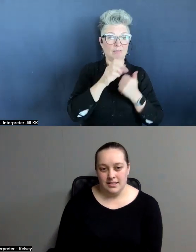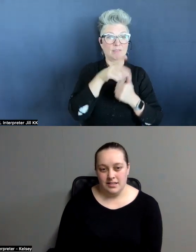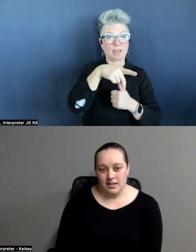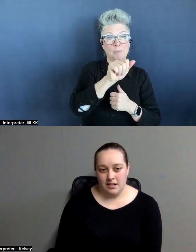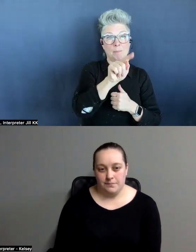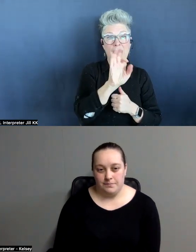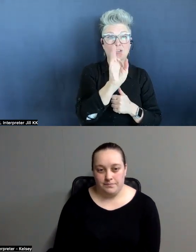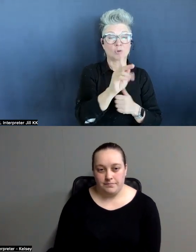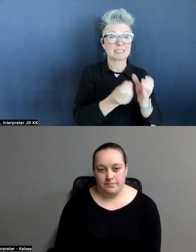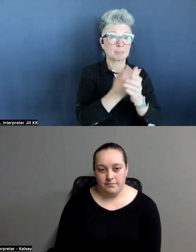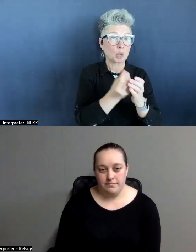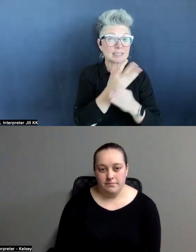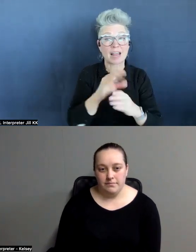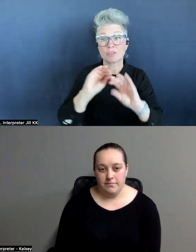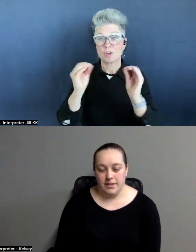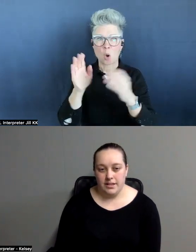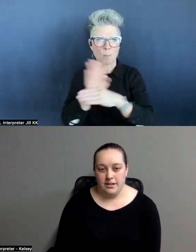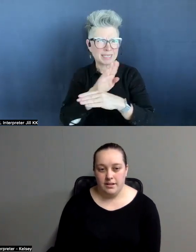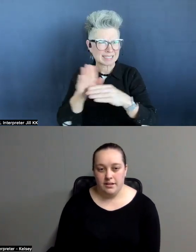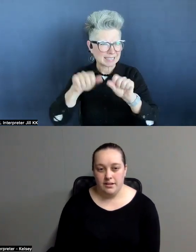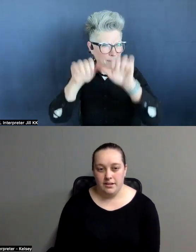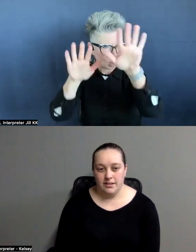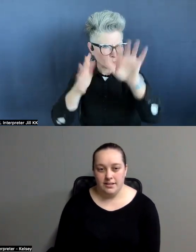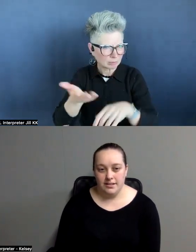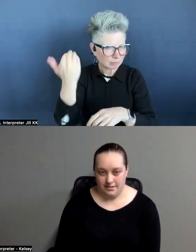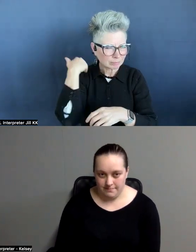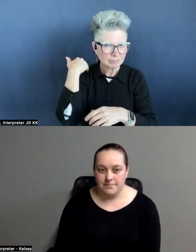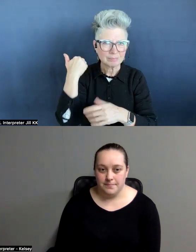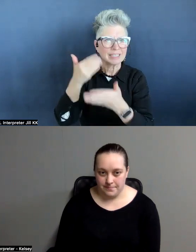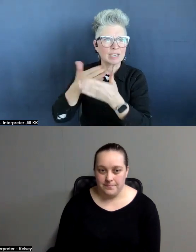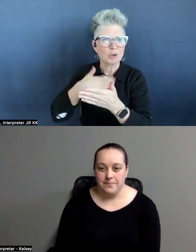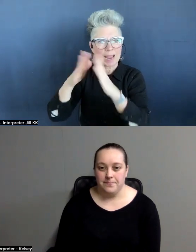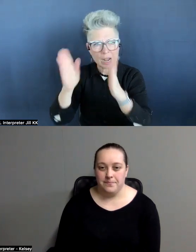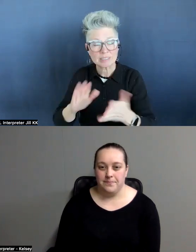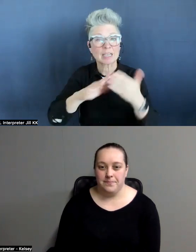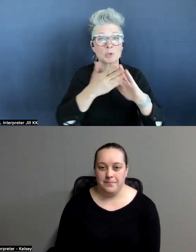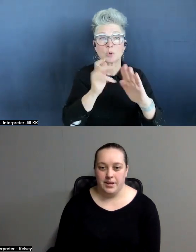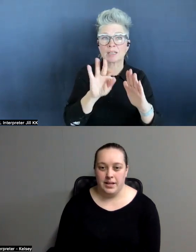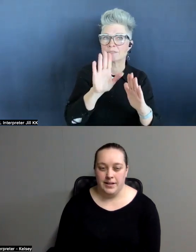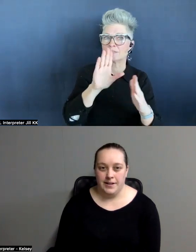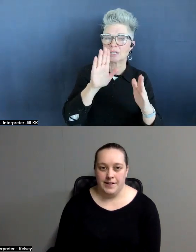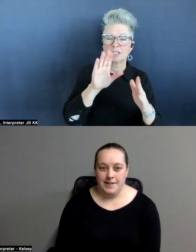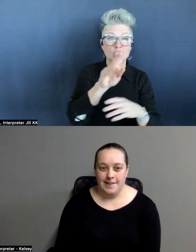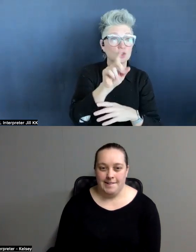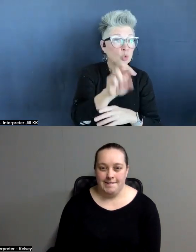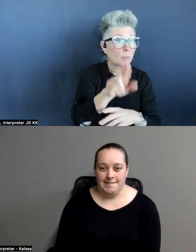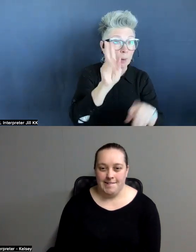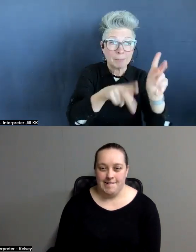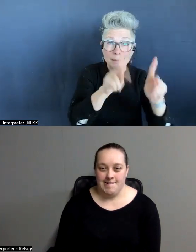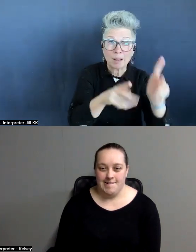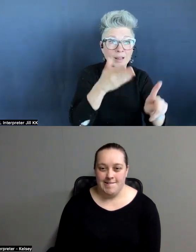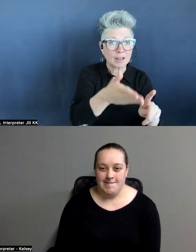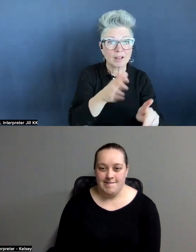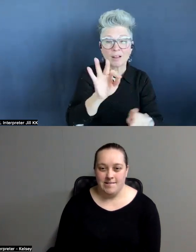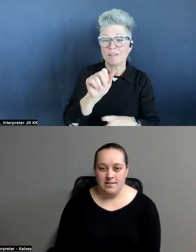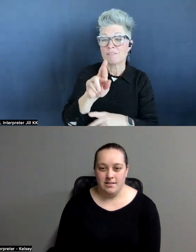business mountain that was right behind my house, the community of super people that I live with. A lot of that is right in this book. The fairy stones that